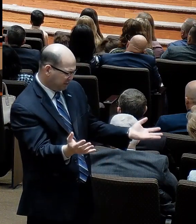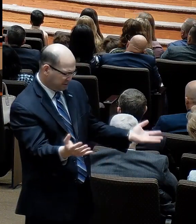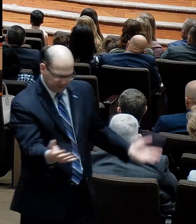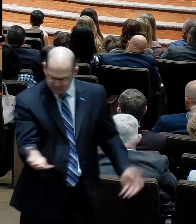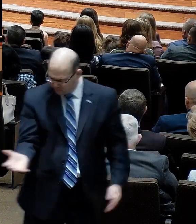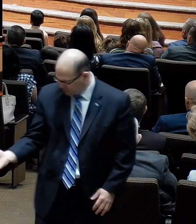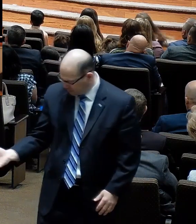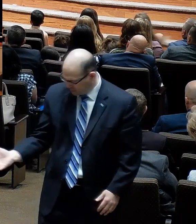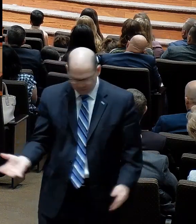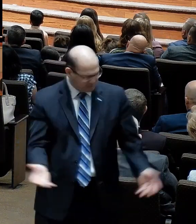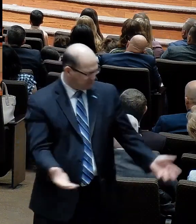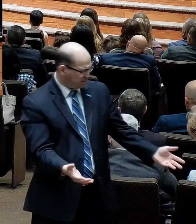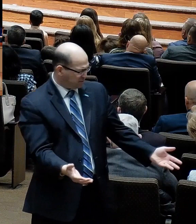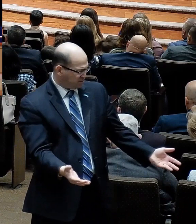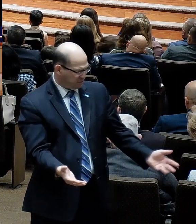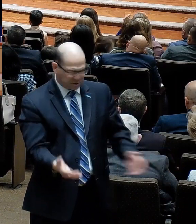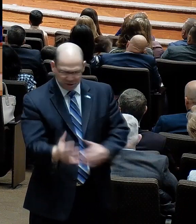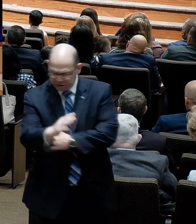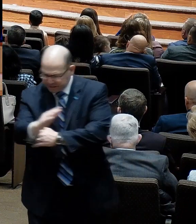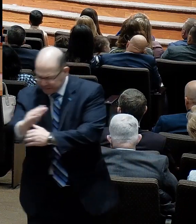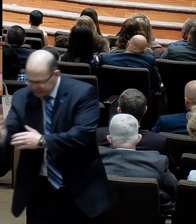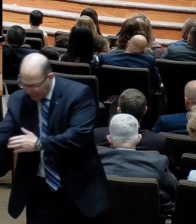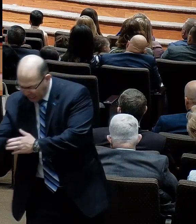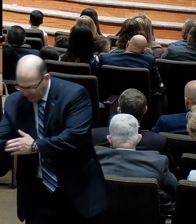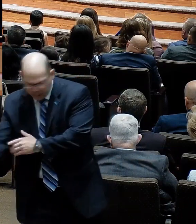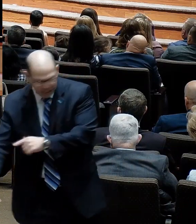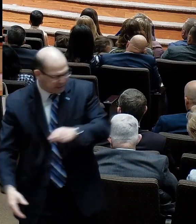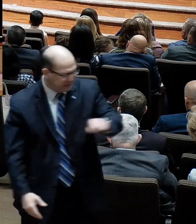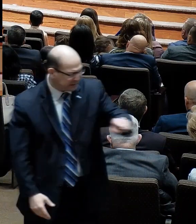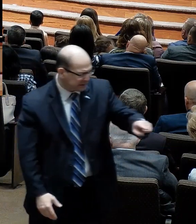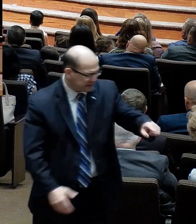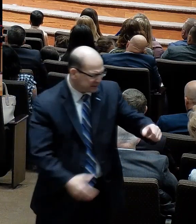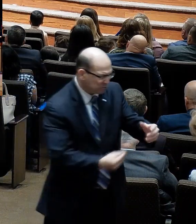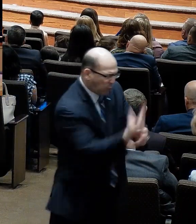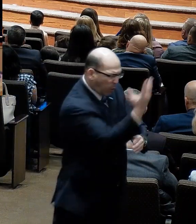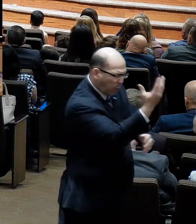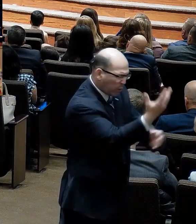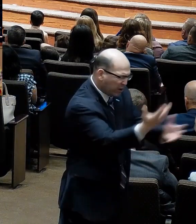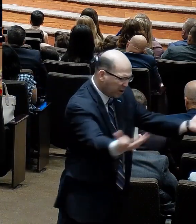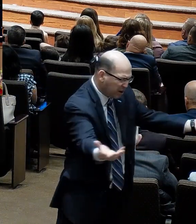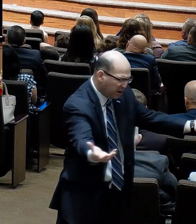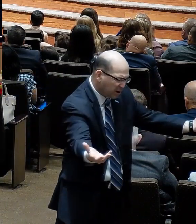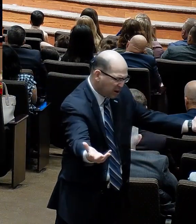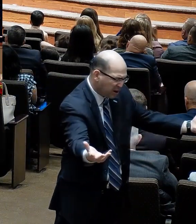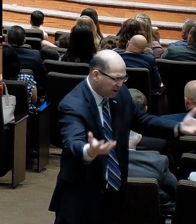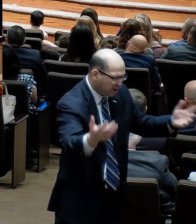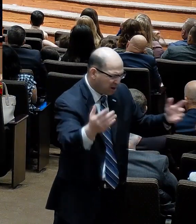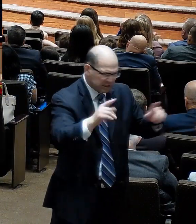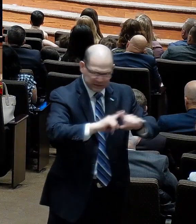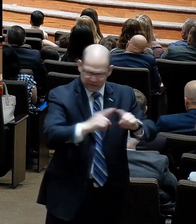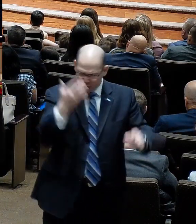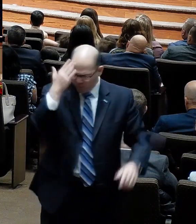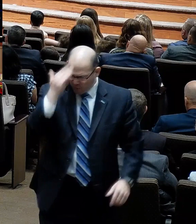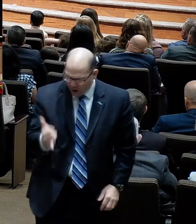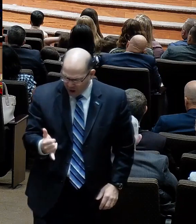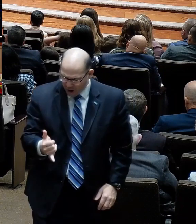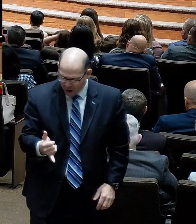I withheld water from them so that their roots would go deeper into the ground, searching for moisture.